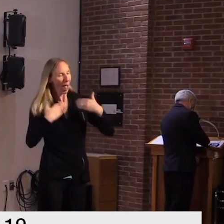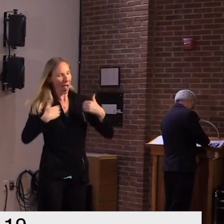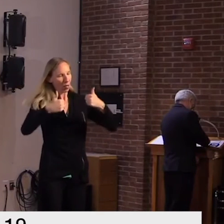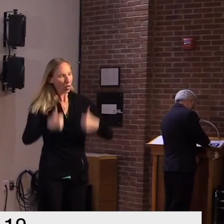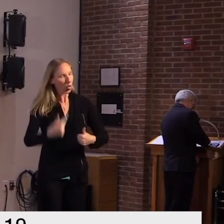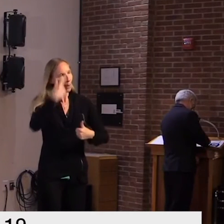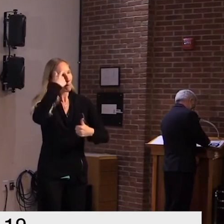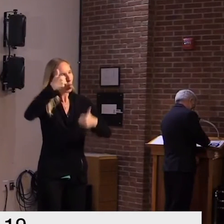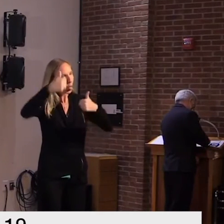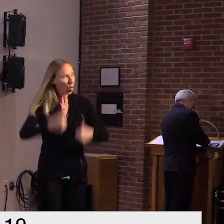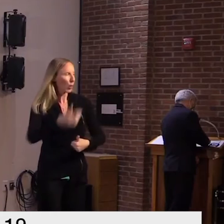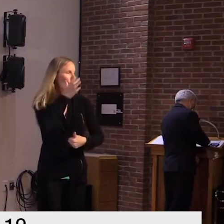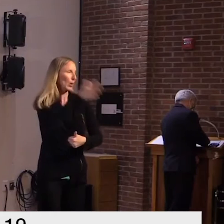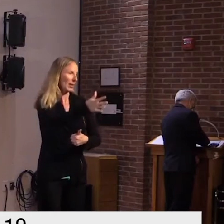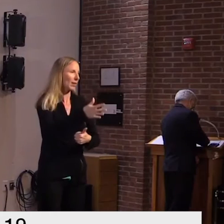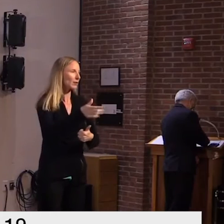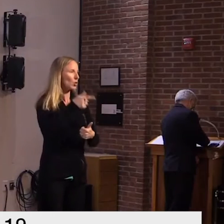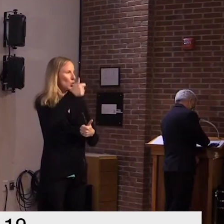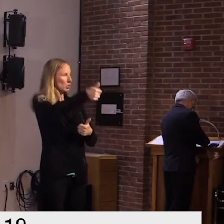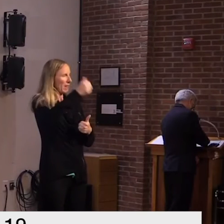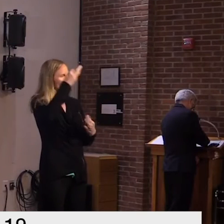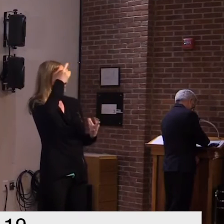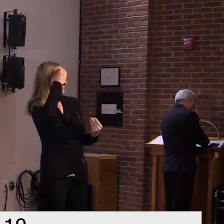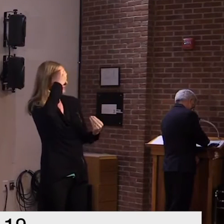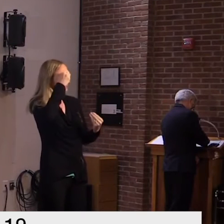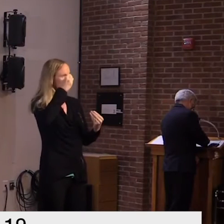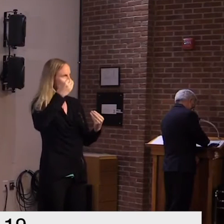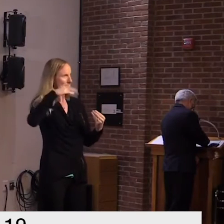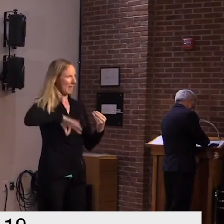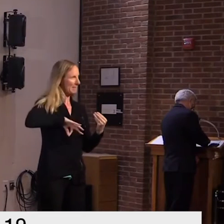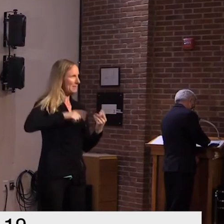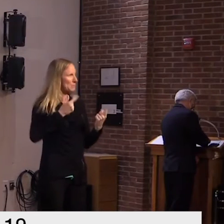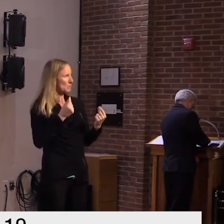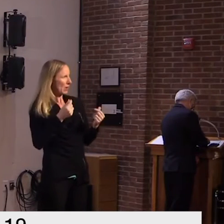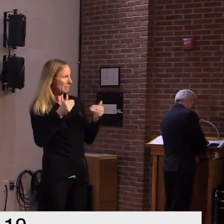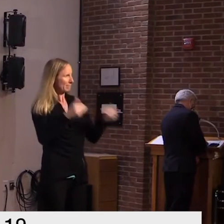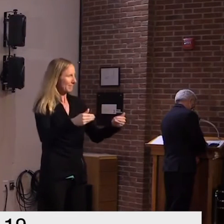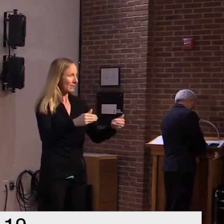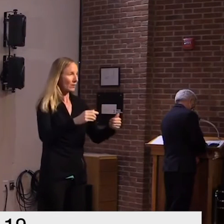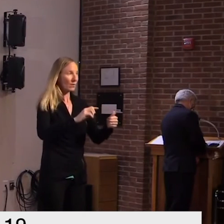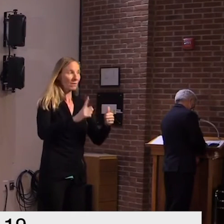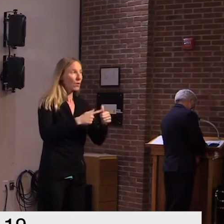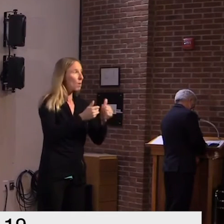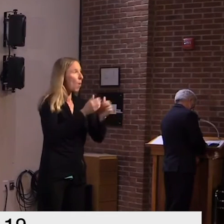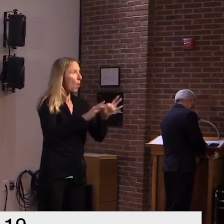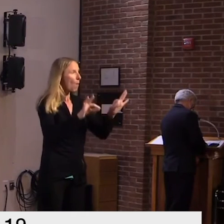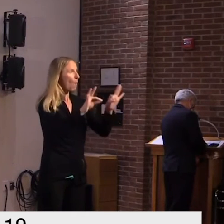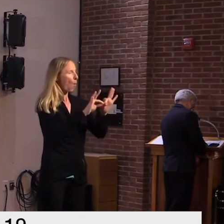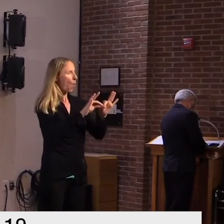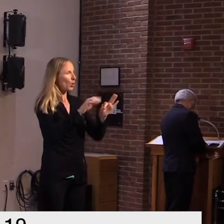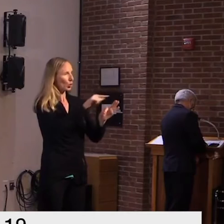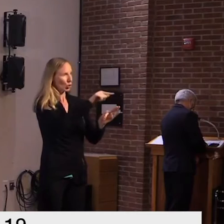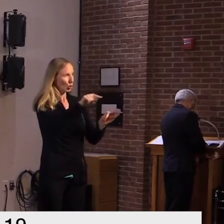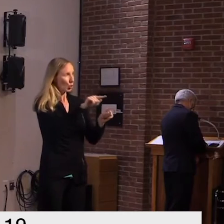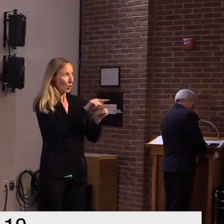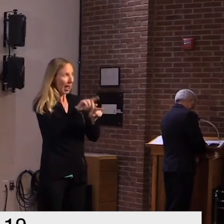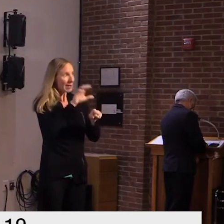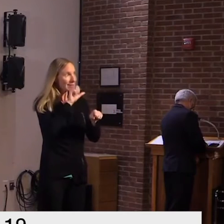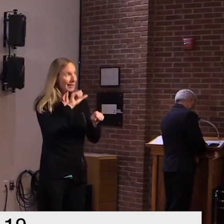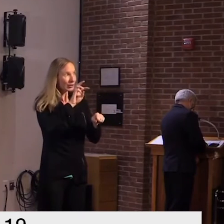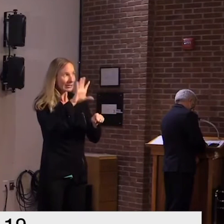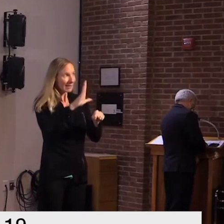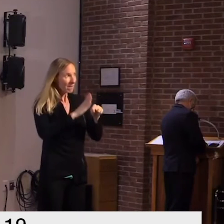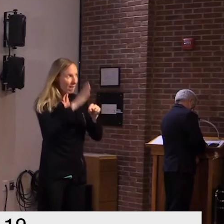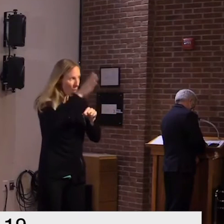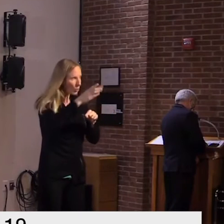versus the benefits so point number one be aware of your surroundings obviously choose